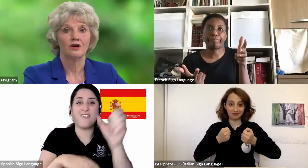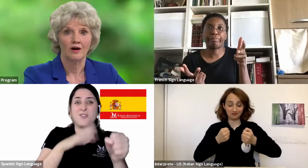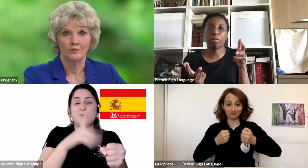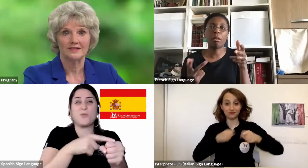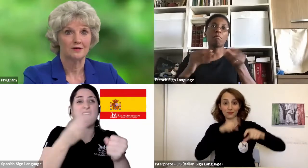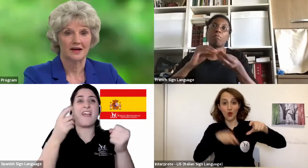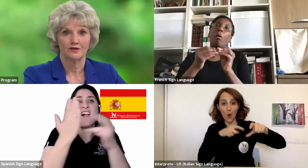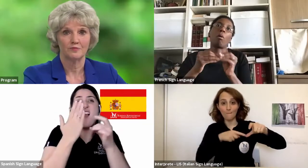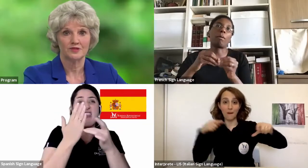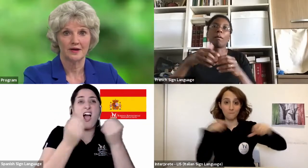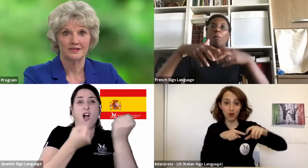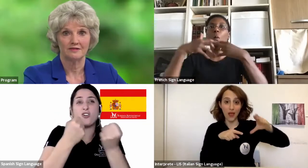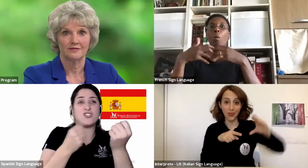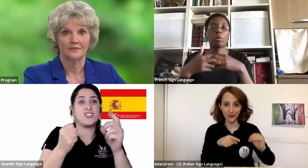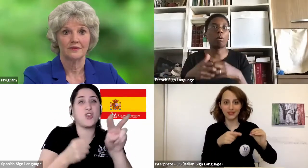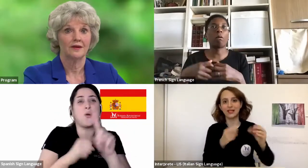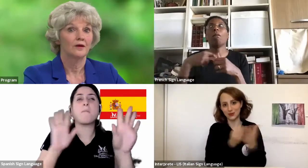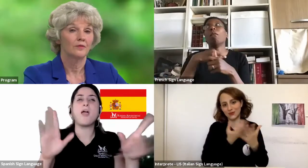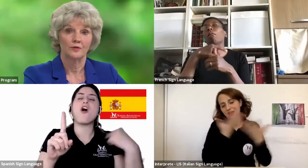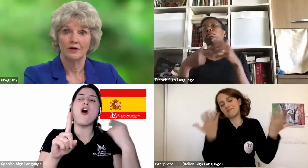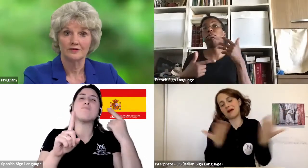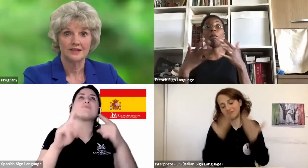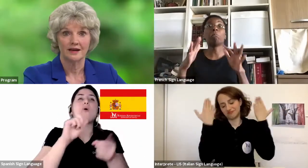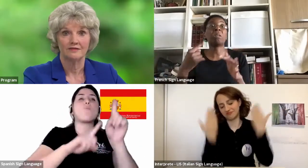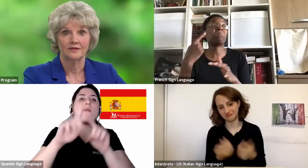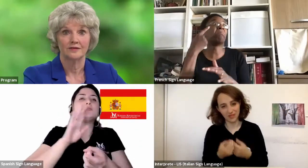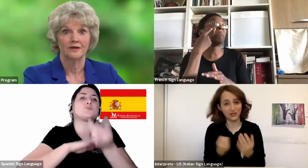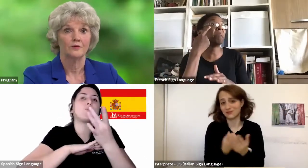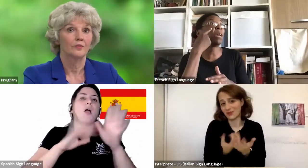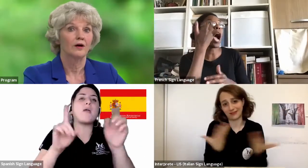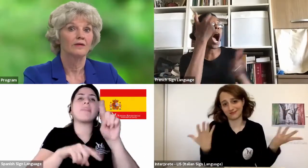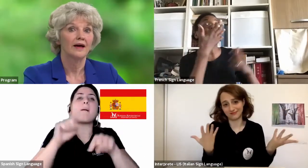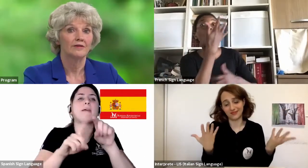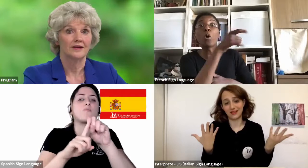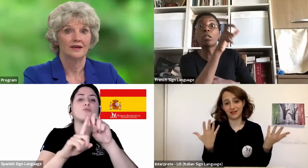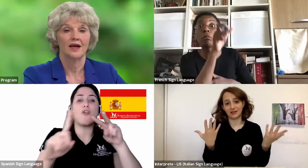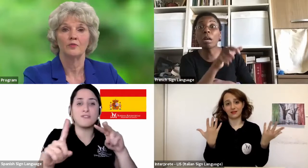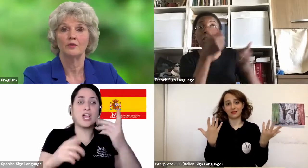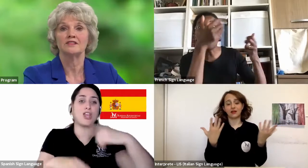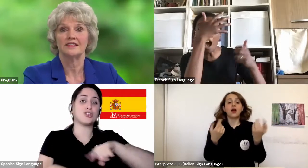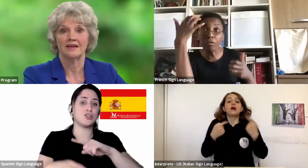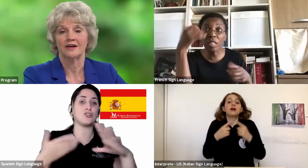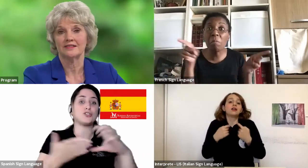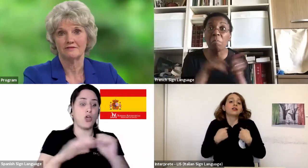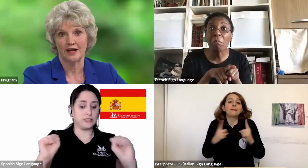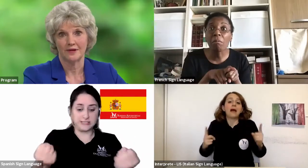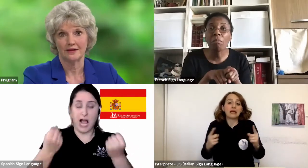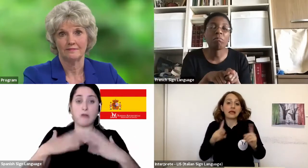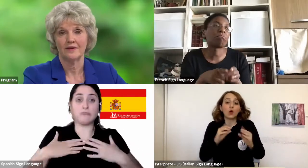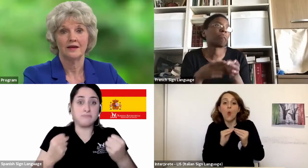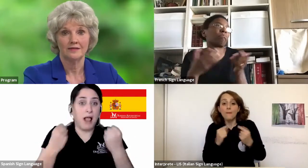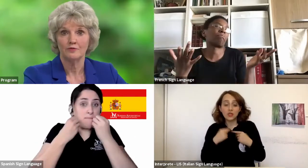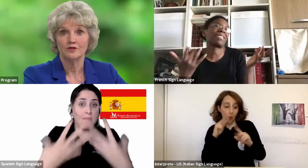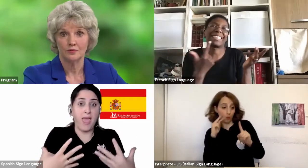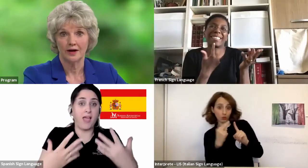are always a matter of perspective. We were all safe. We were all healthy, and we were together as a family.